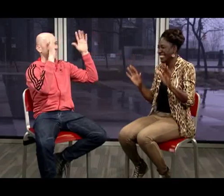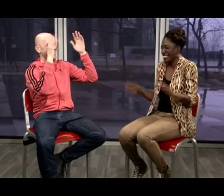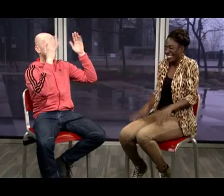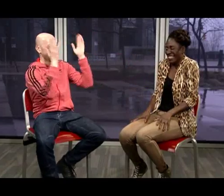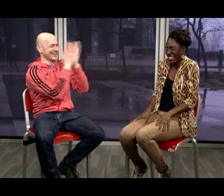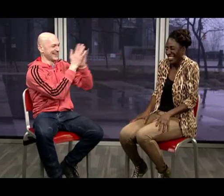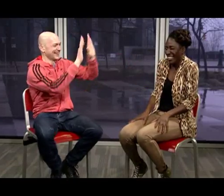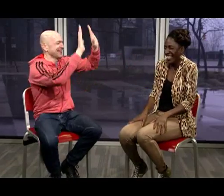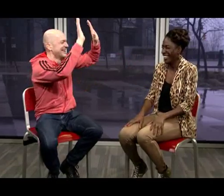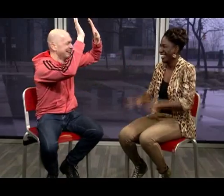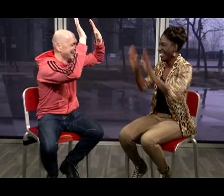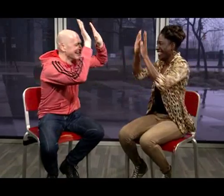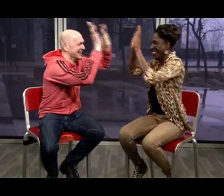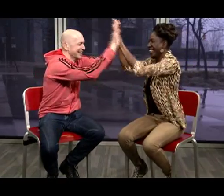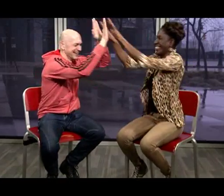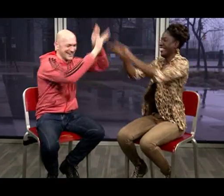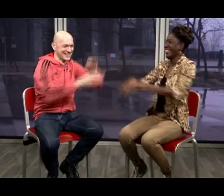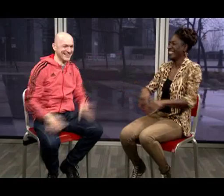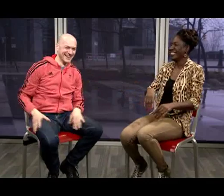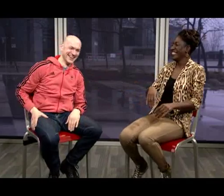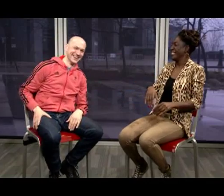Yeah, you did it You got it You got it